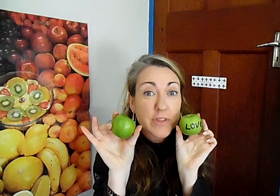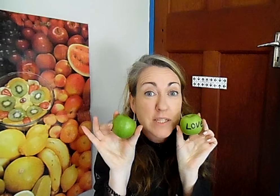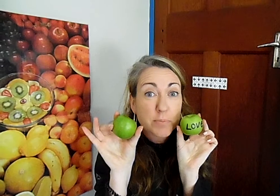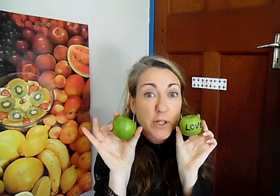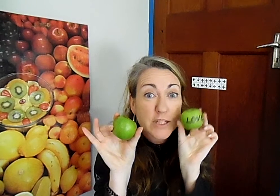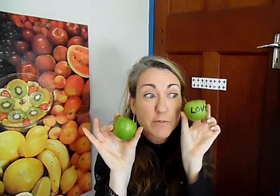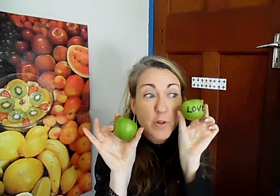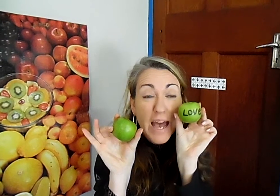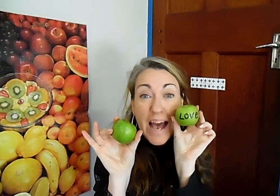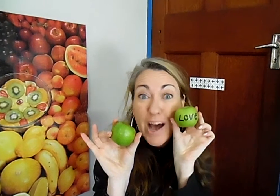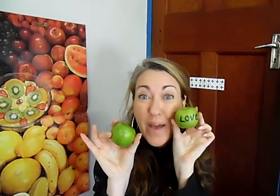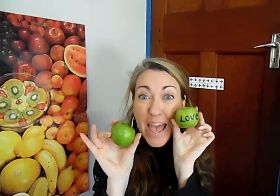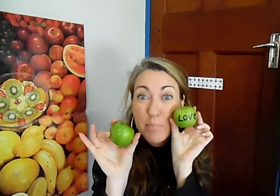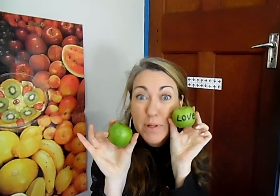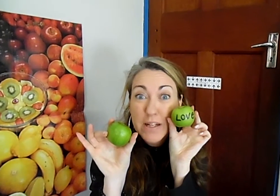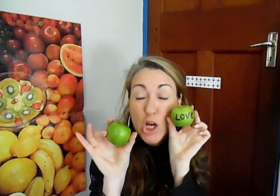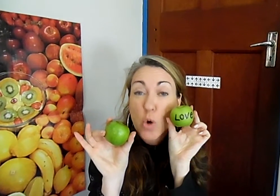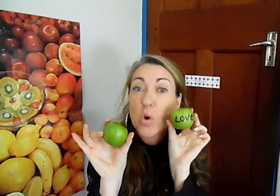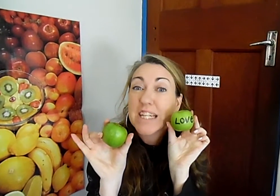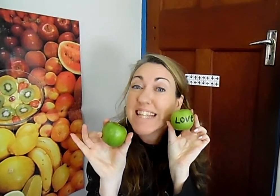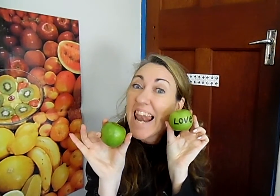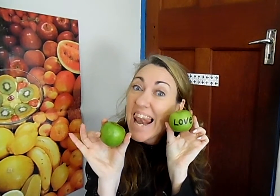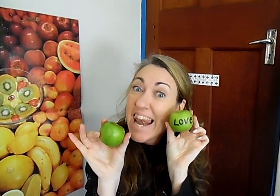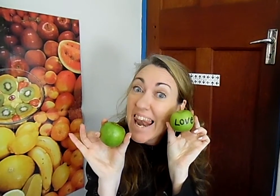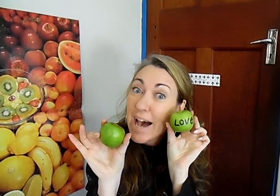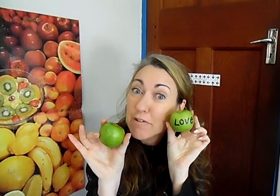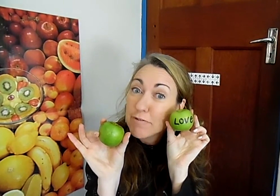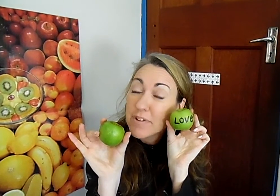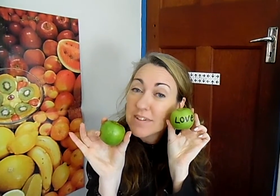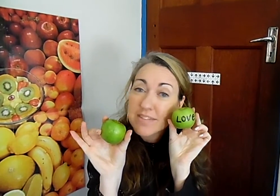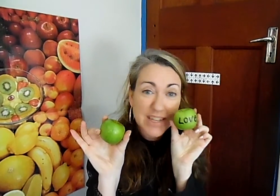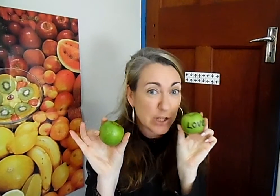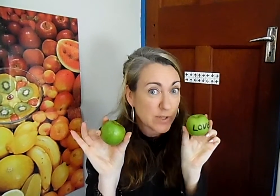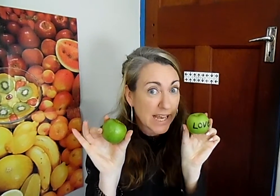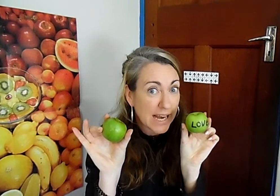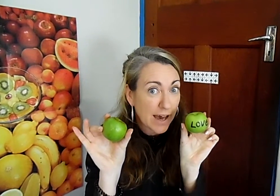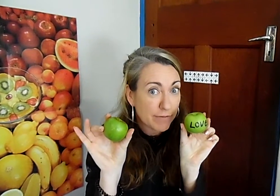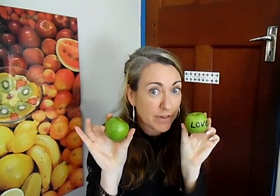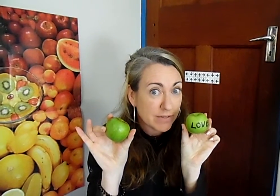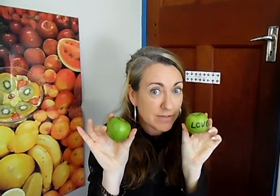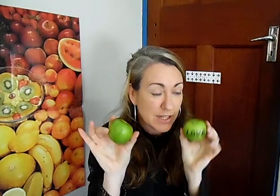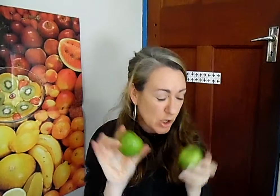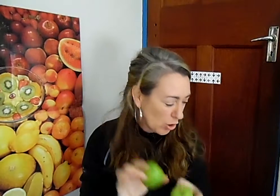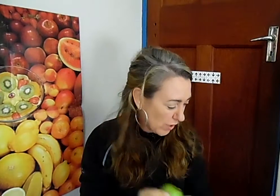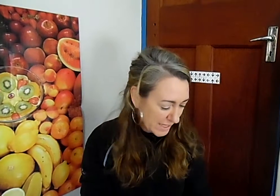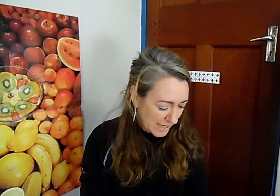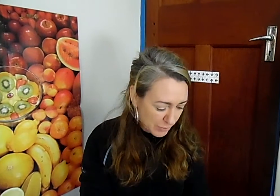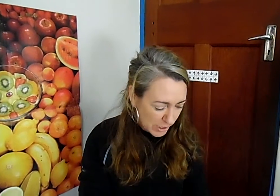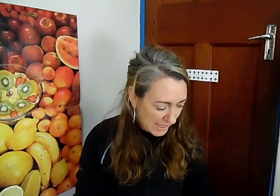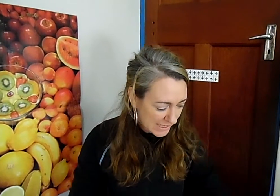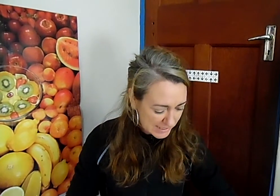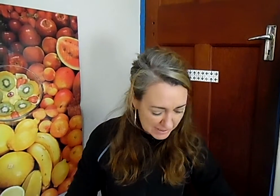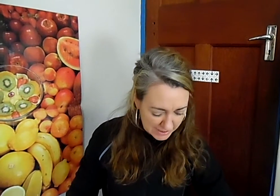The spirit for our apple was love. Can you say love? All right, I've got a little